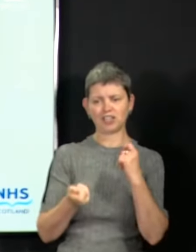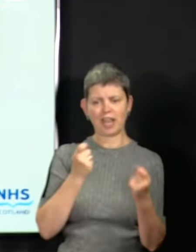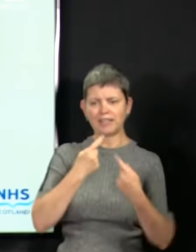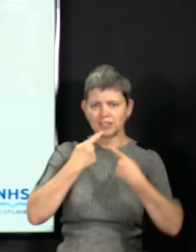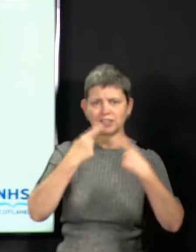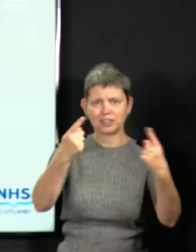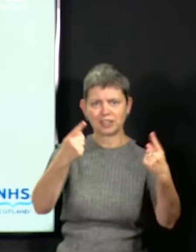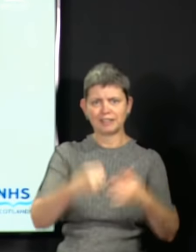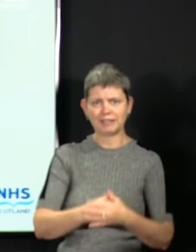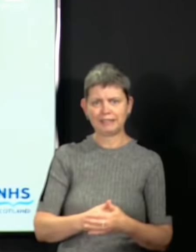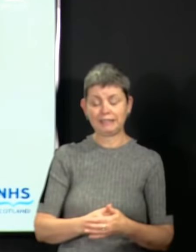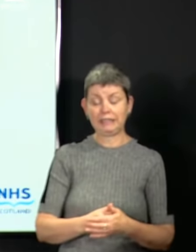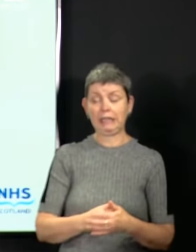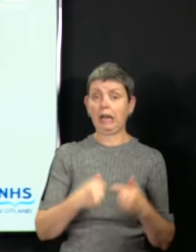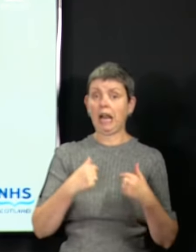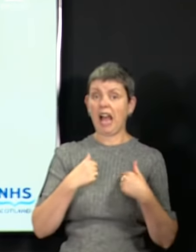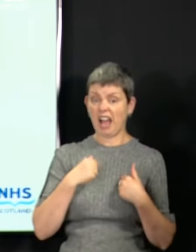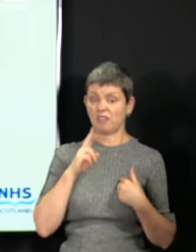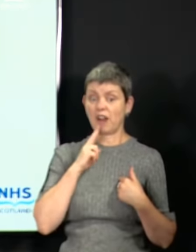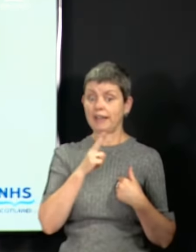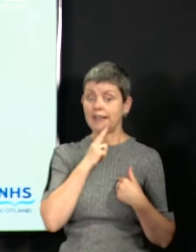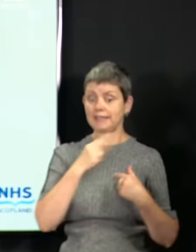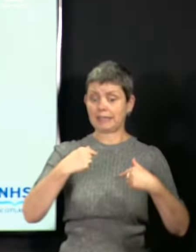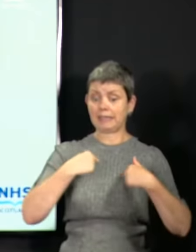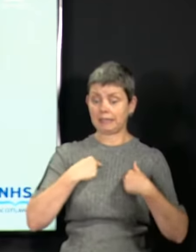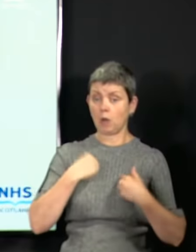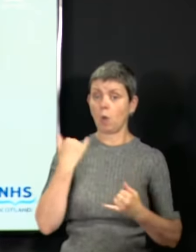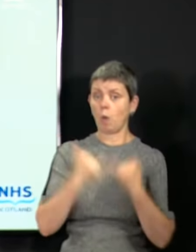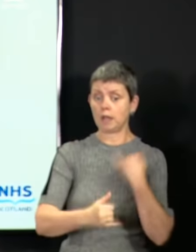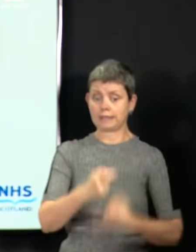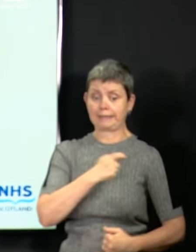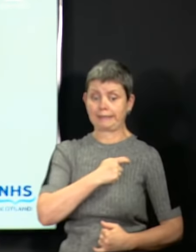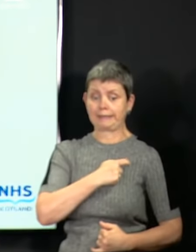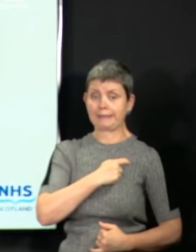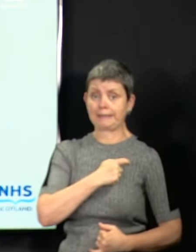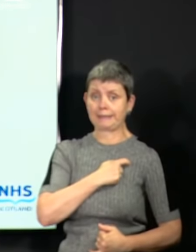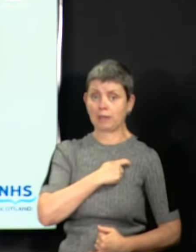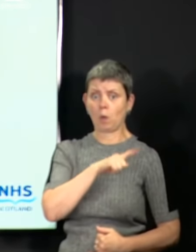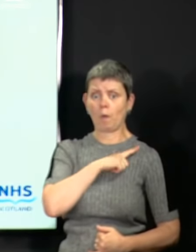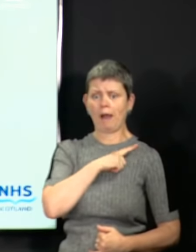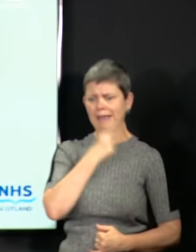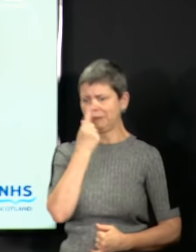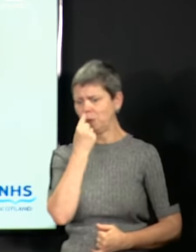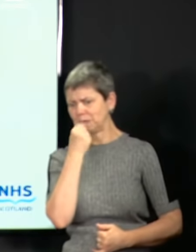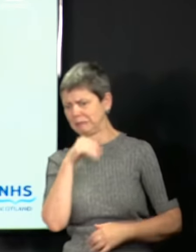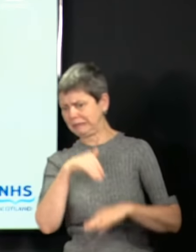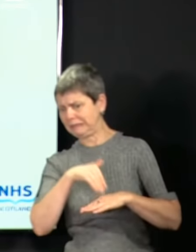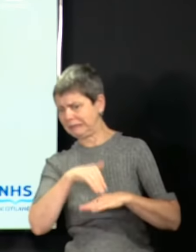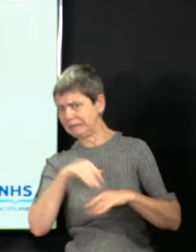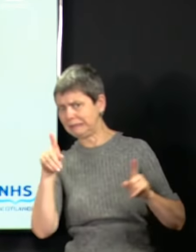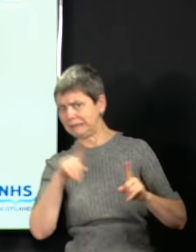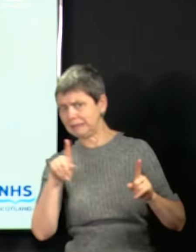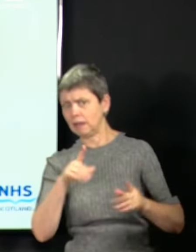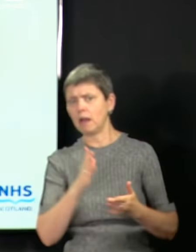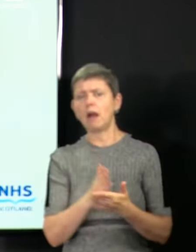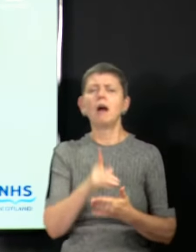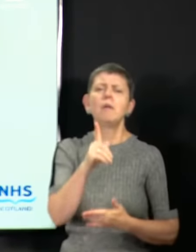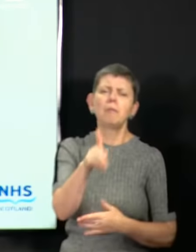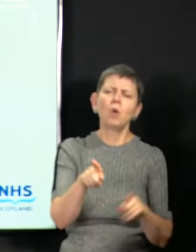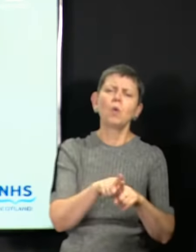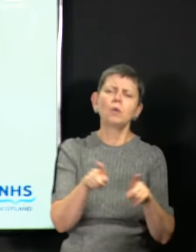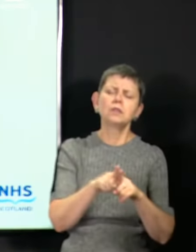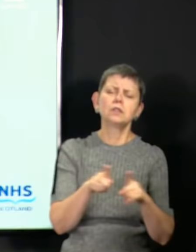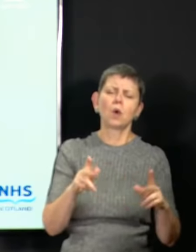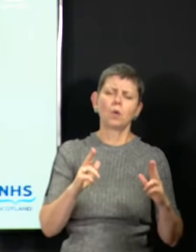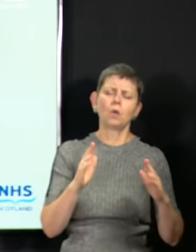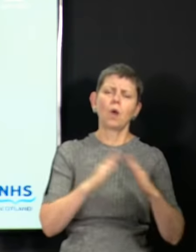more anxious the more we open. But I am also conscious of the other harms that lockdown is causing. So I am comfortable with the